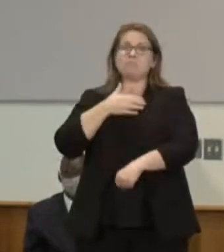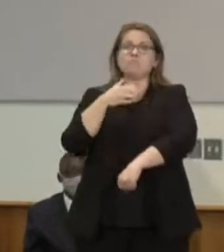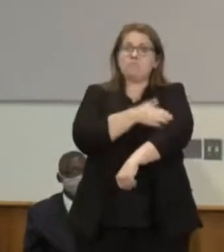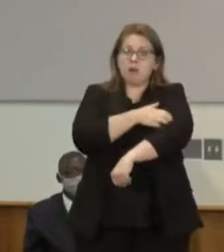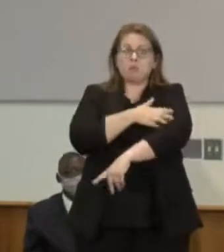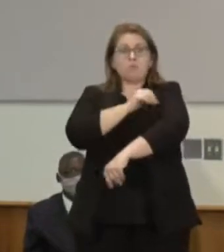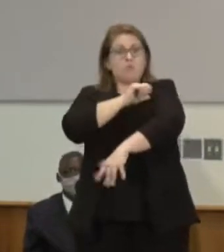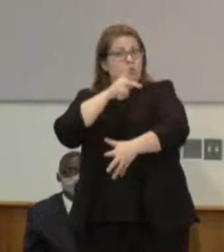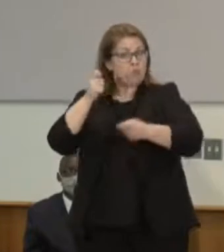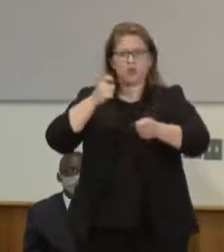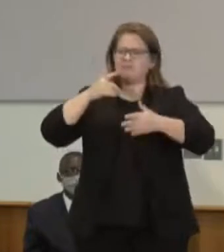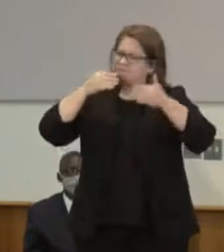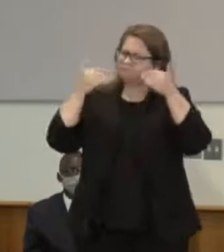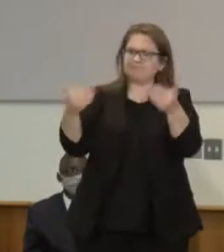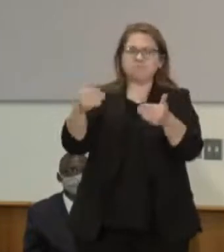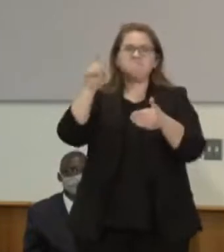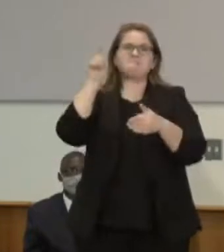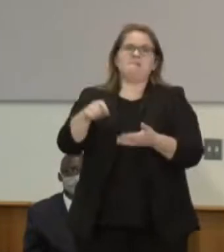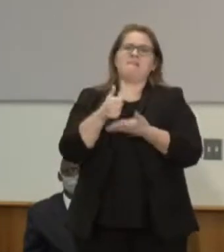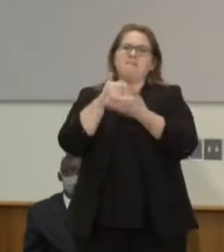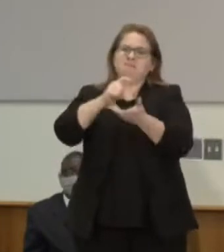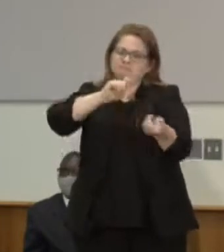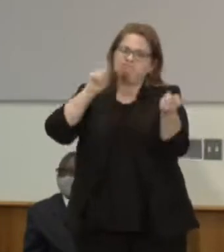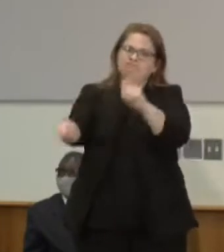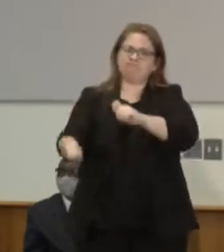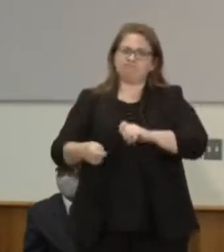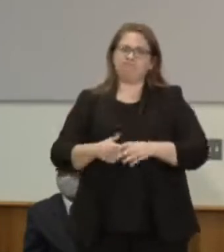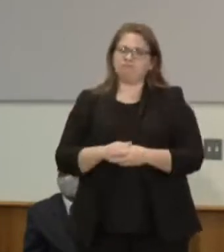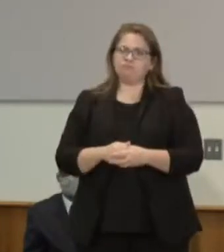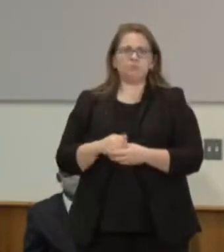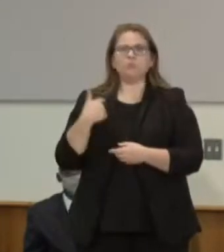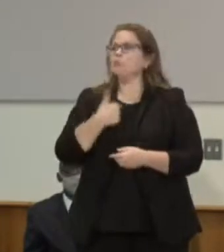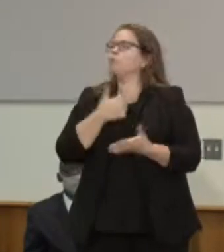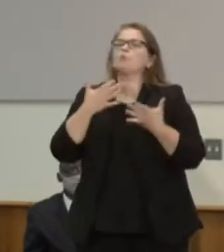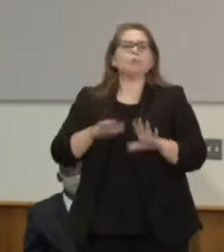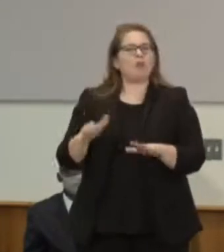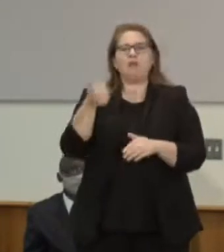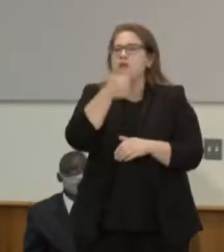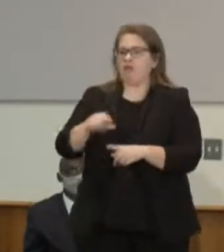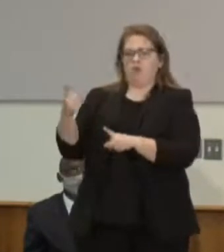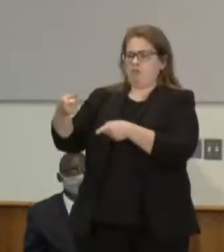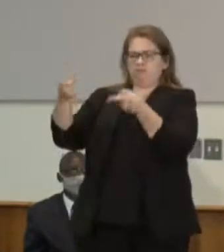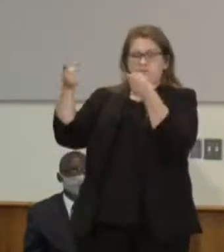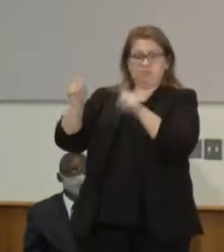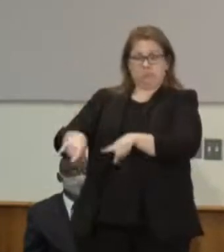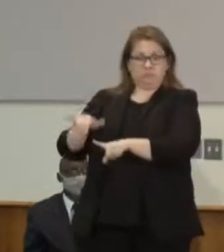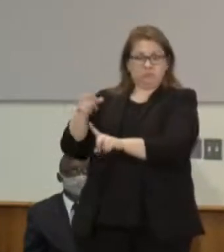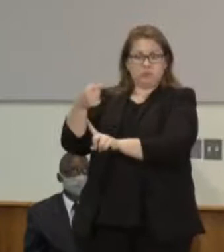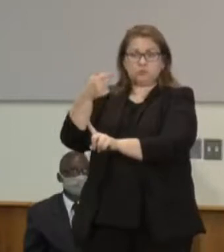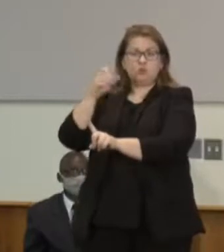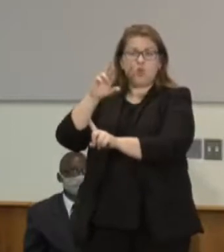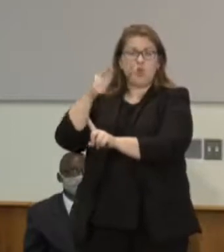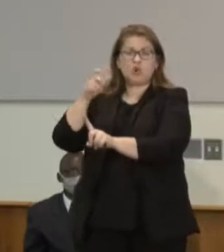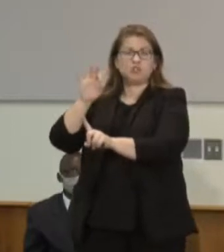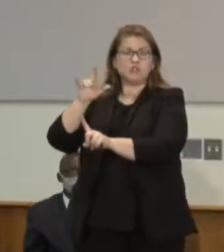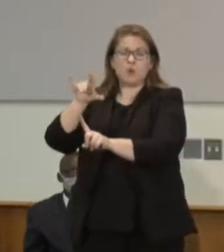not a single person more is subject to excessive use of force by police officers.